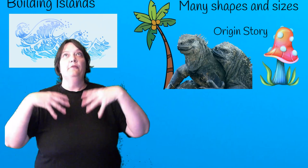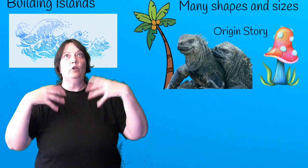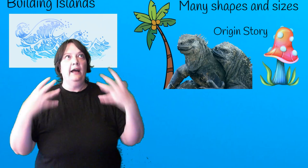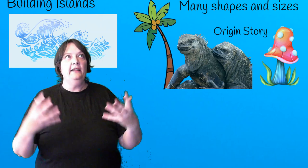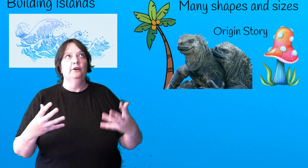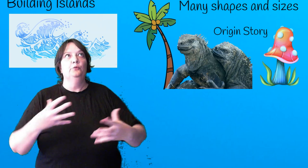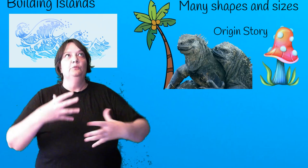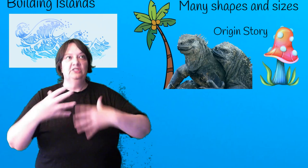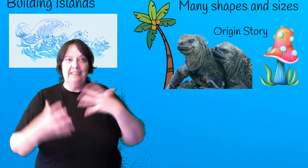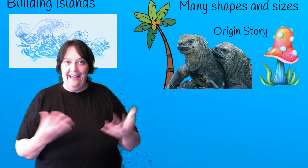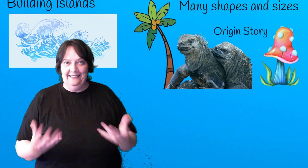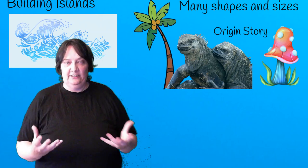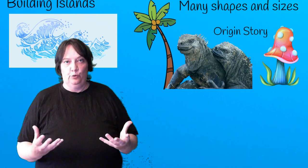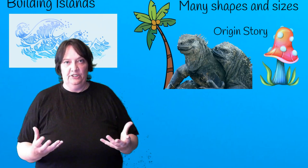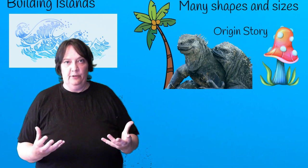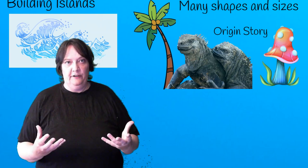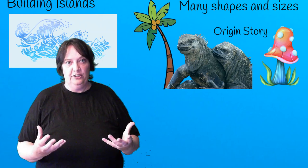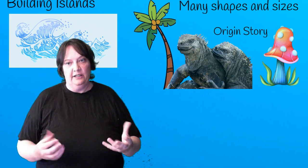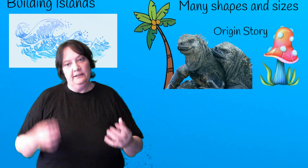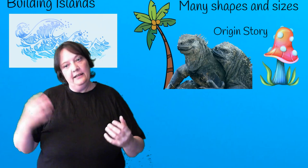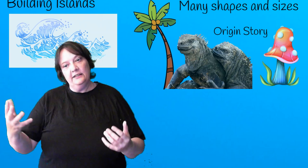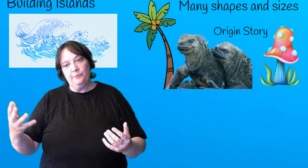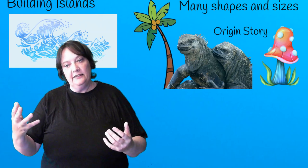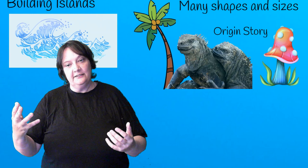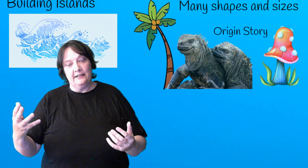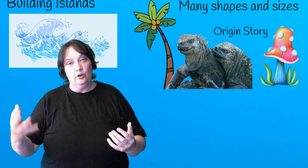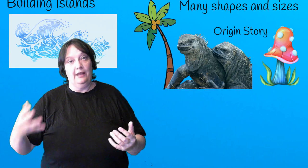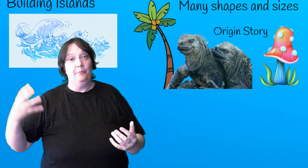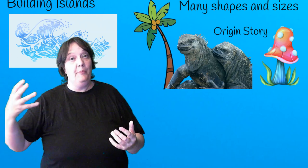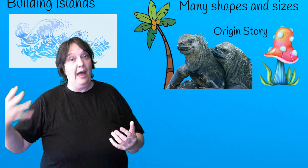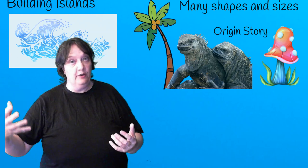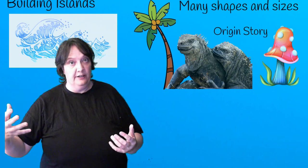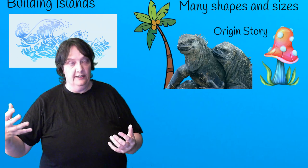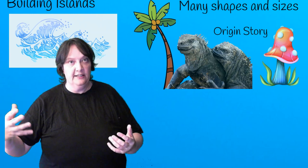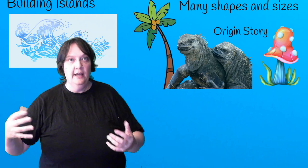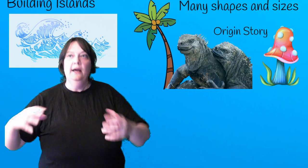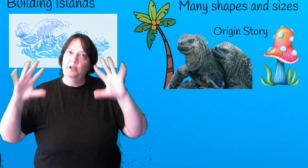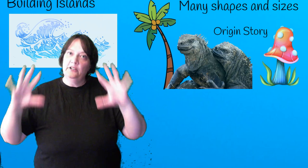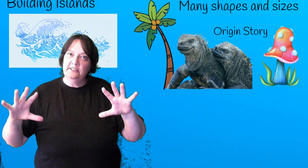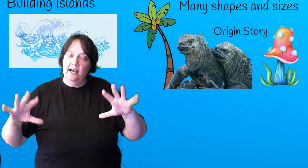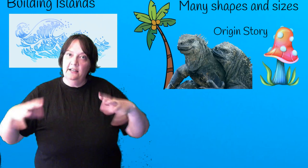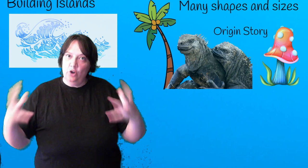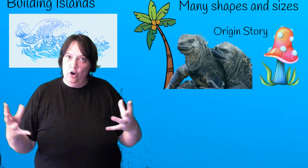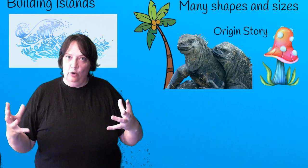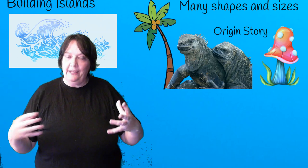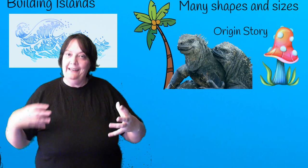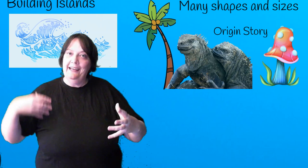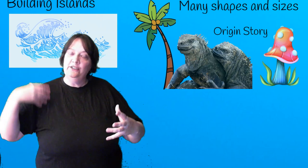volcano sand is still reasonably fresh there. Then there's places that look like paradise because these islands are old and nature